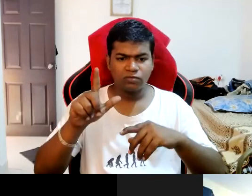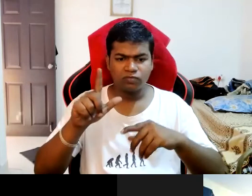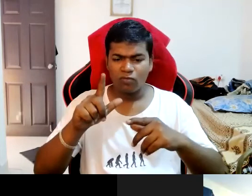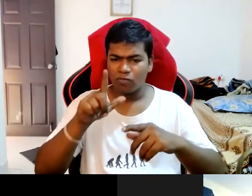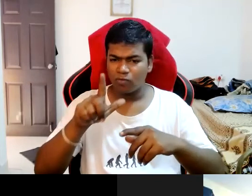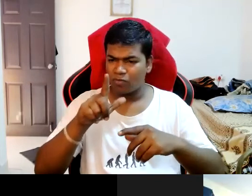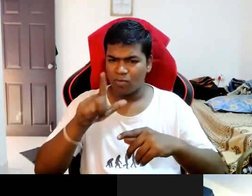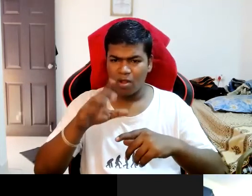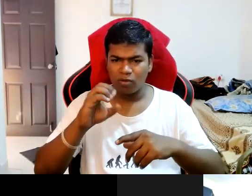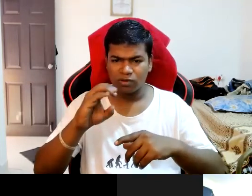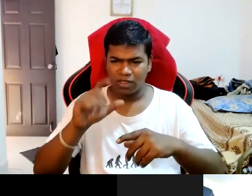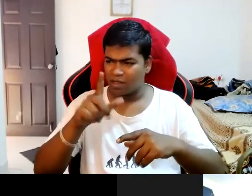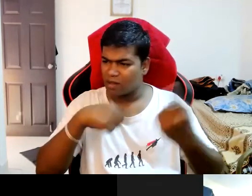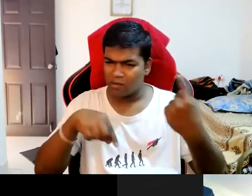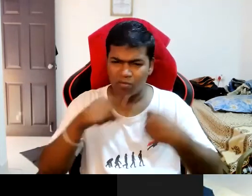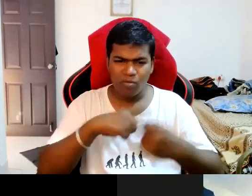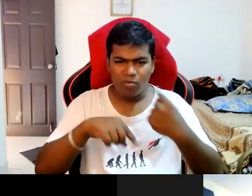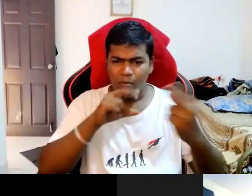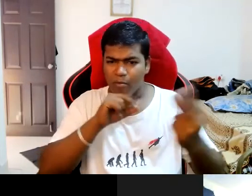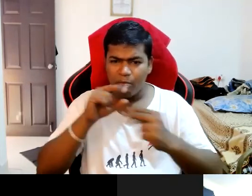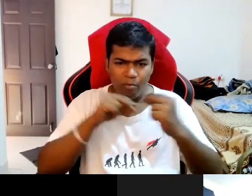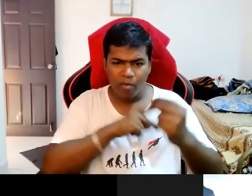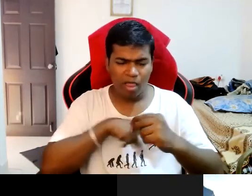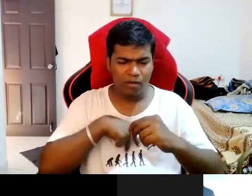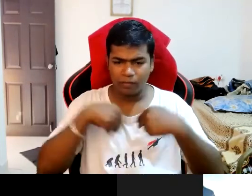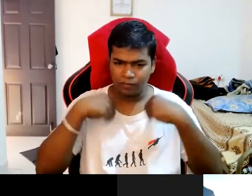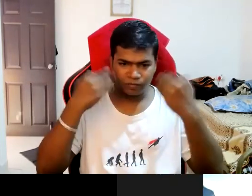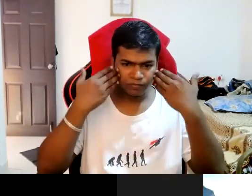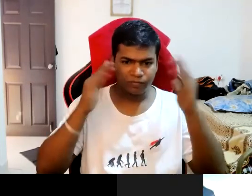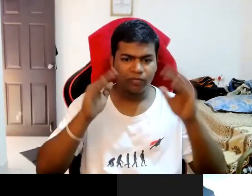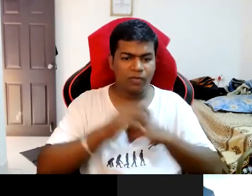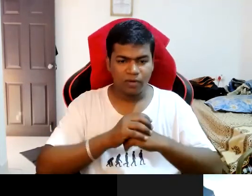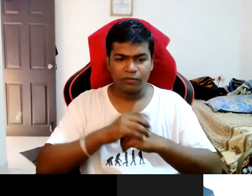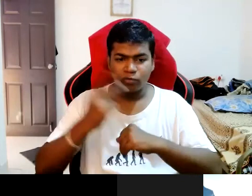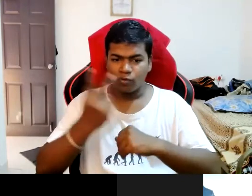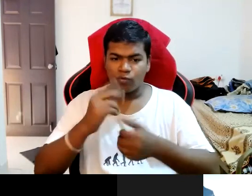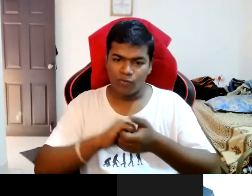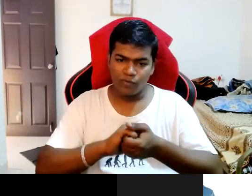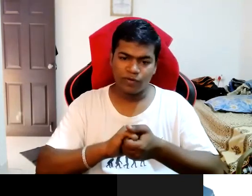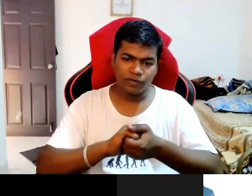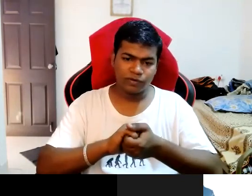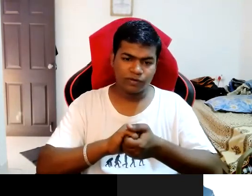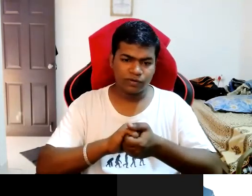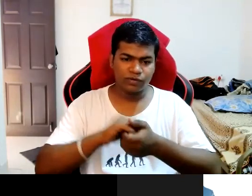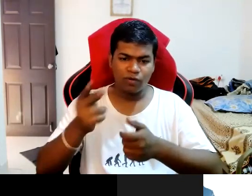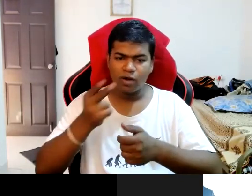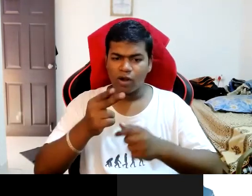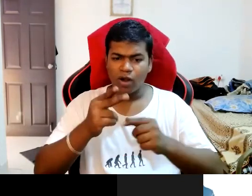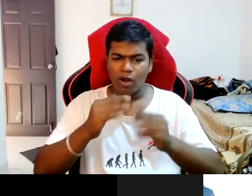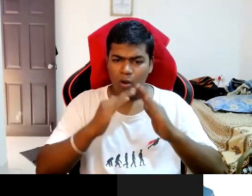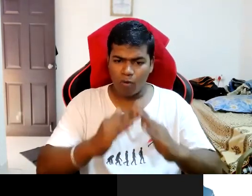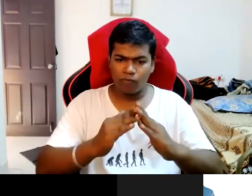also uh and we don't know anything me and my friend only stayed in the one rented house